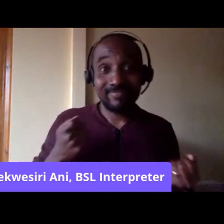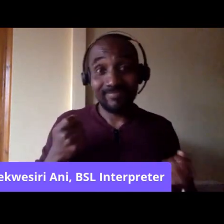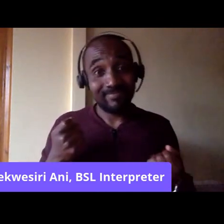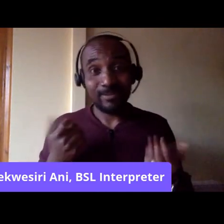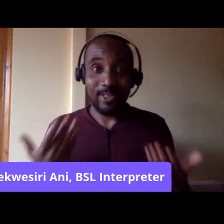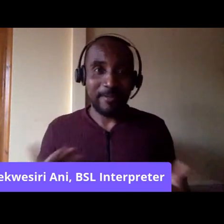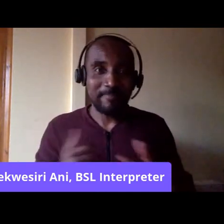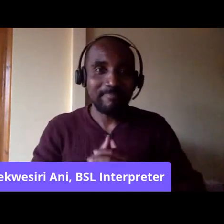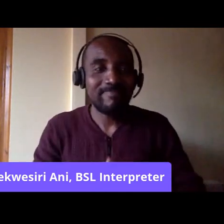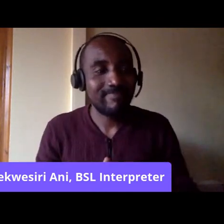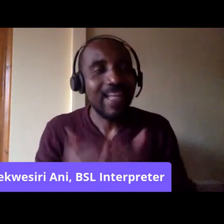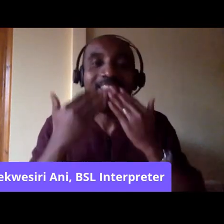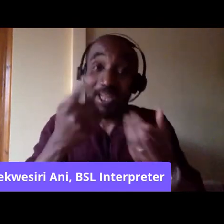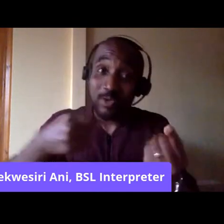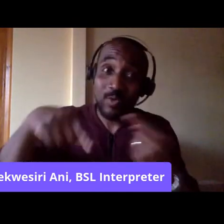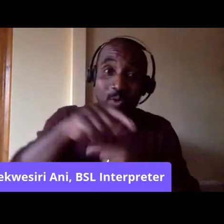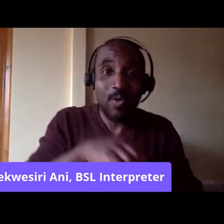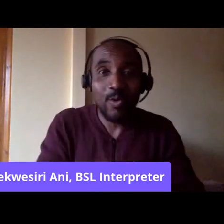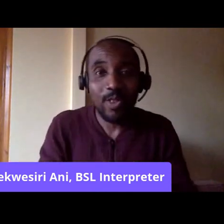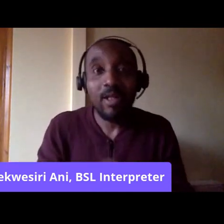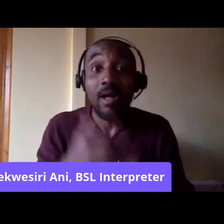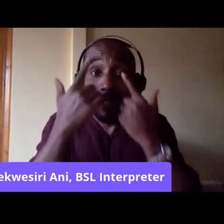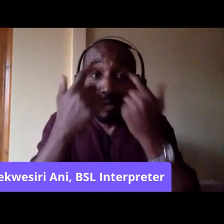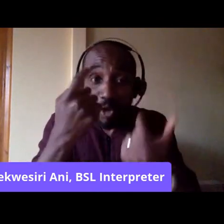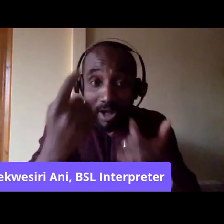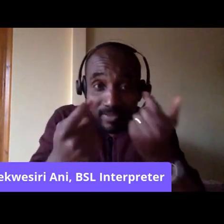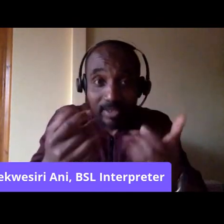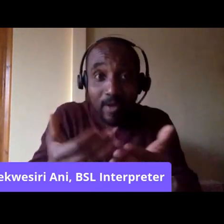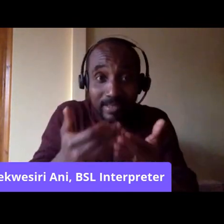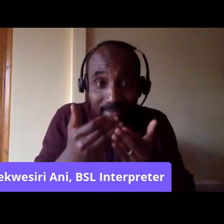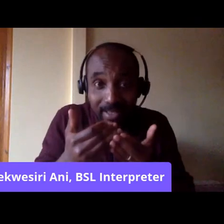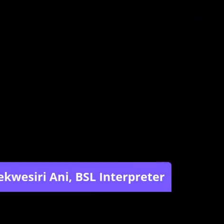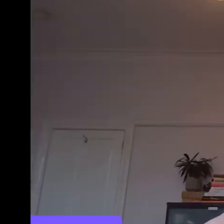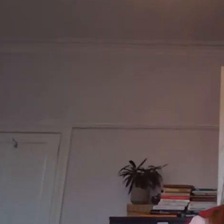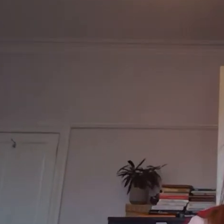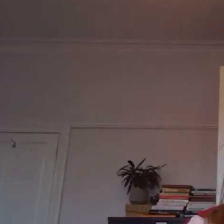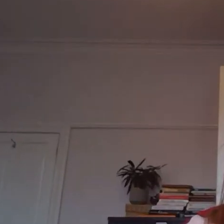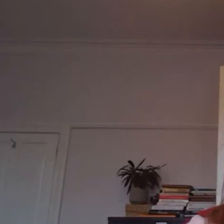host today. So thank you, everyone. Look after yourselves, and we'll see you soon.